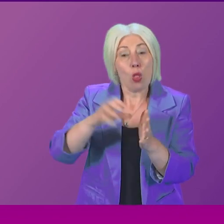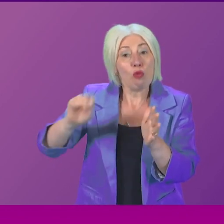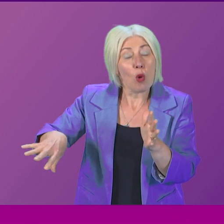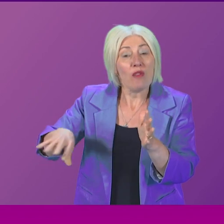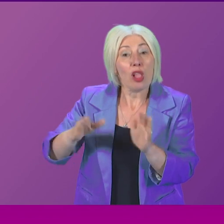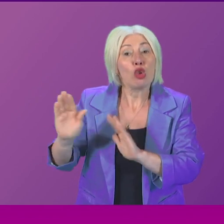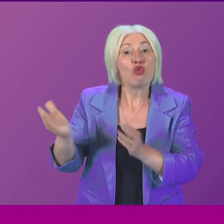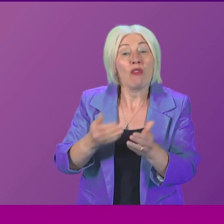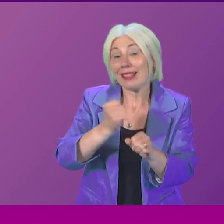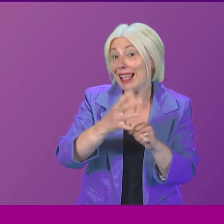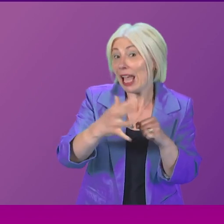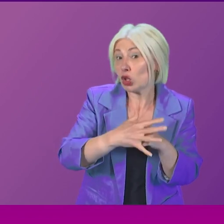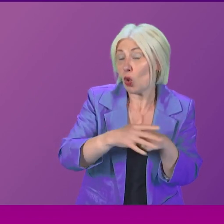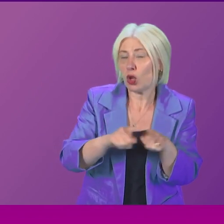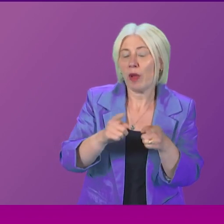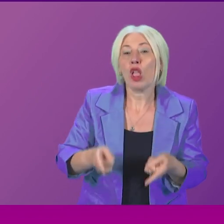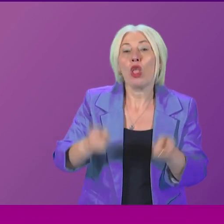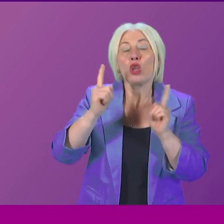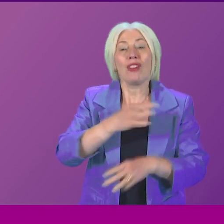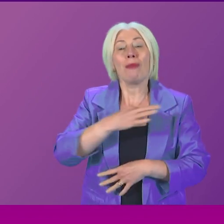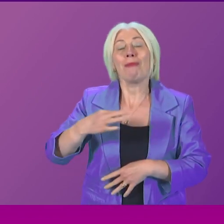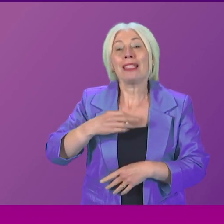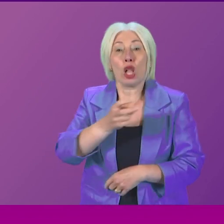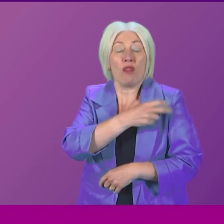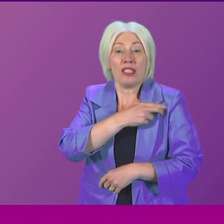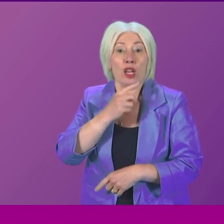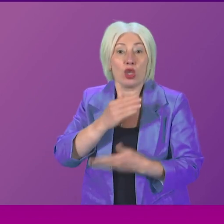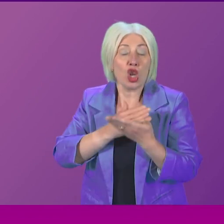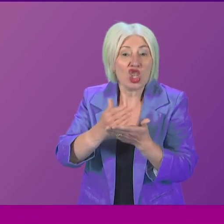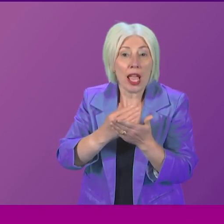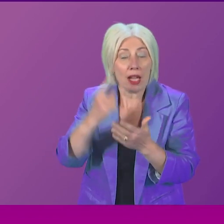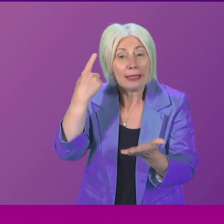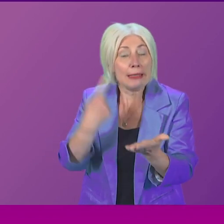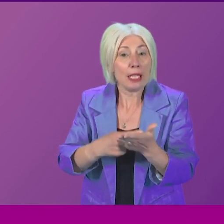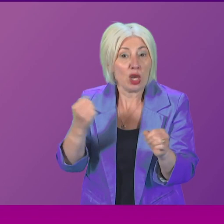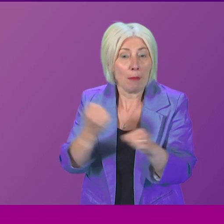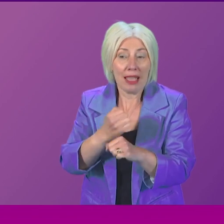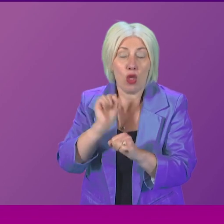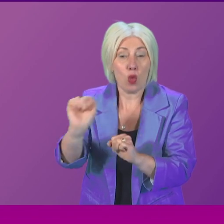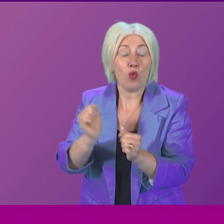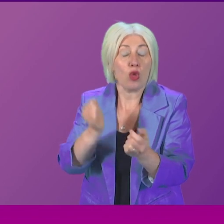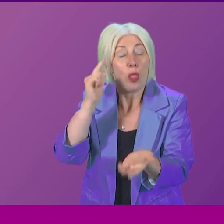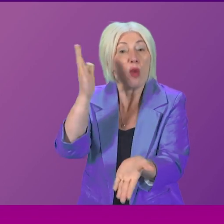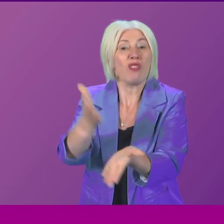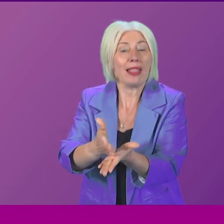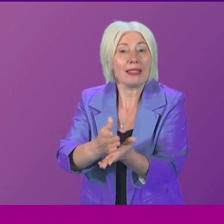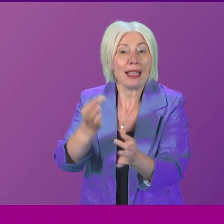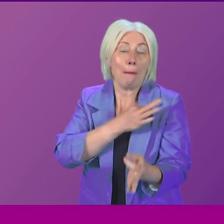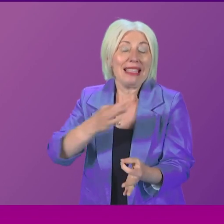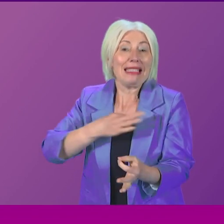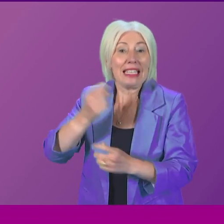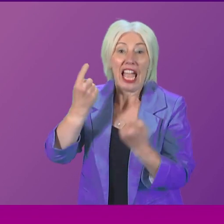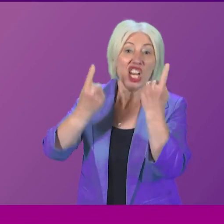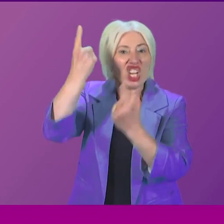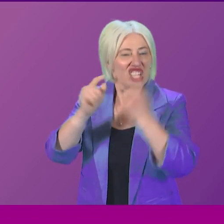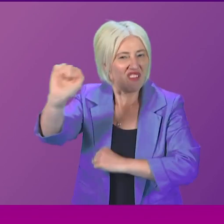And the chief medical officer continues to champion shared decision-making through his realistic medicine initiative. However, we will, of course,